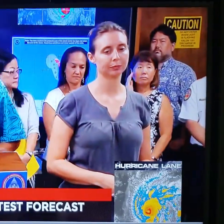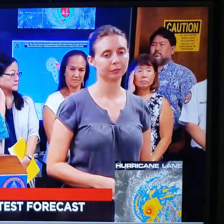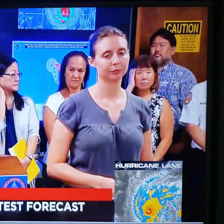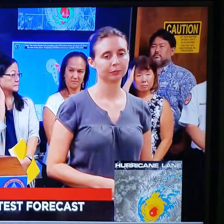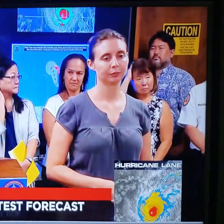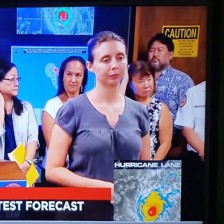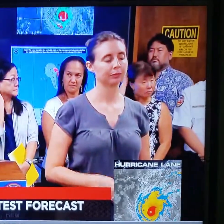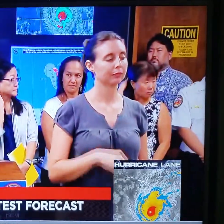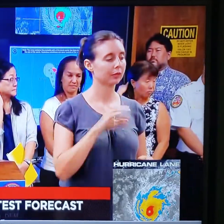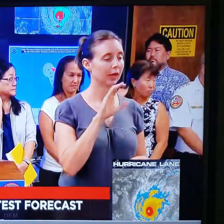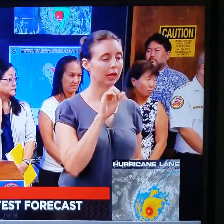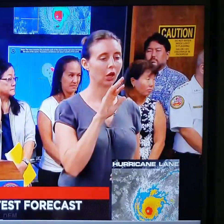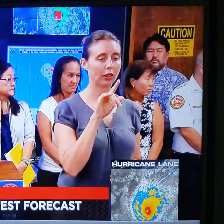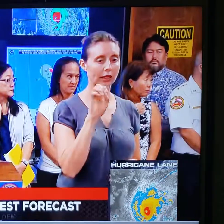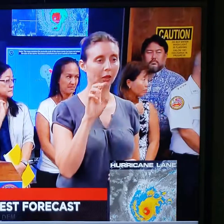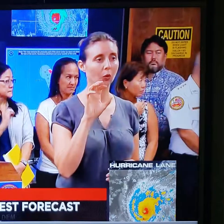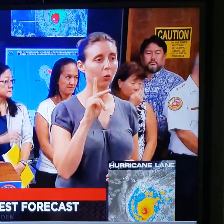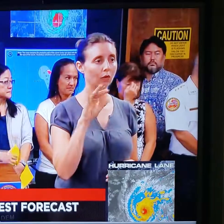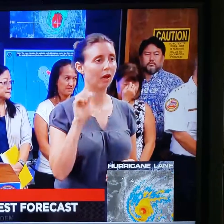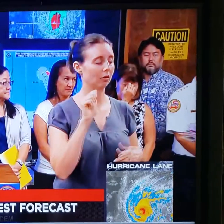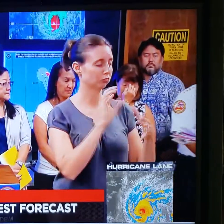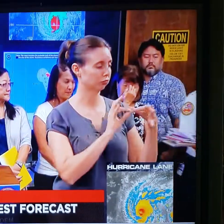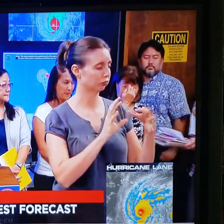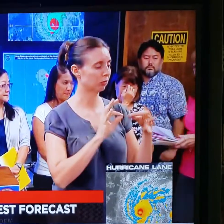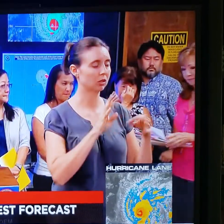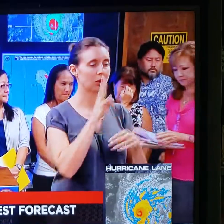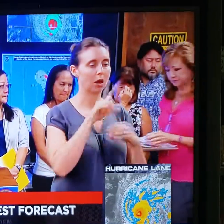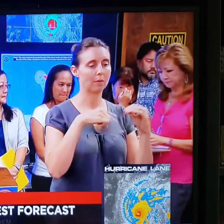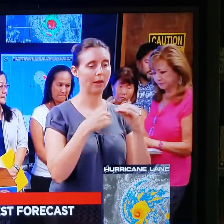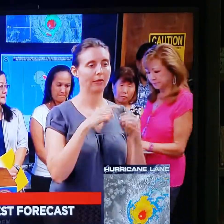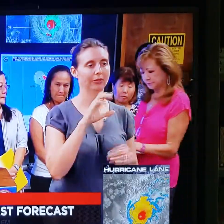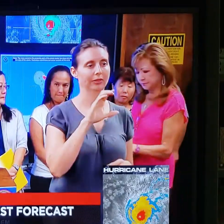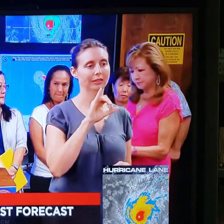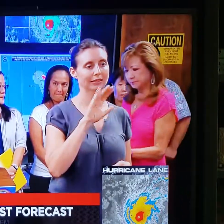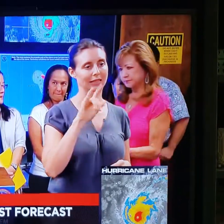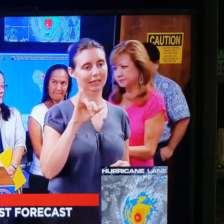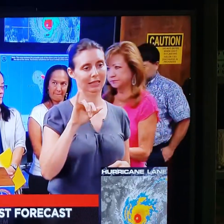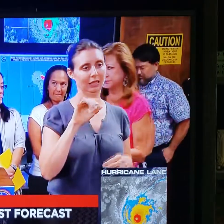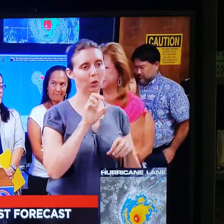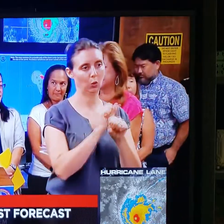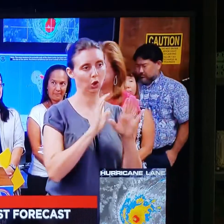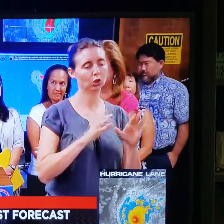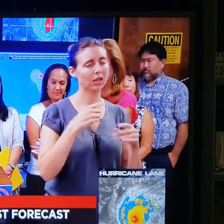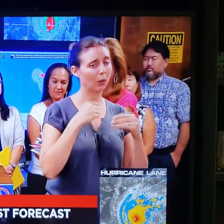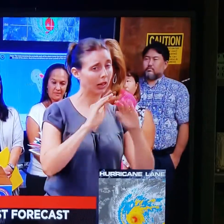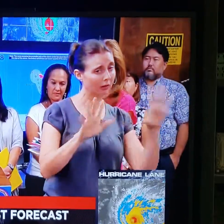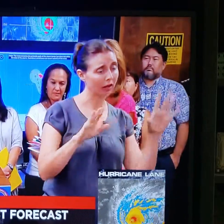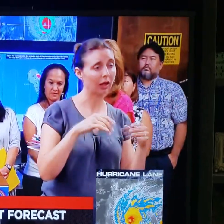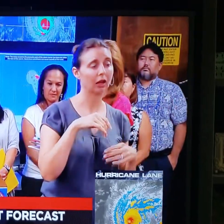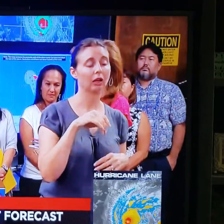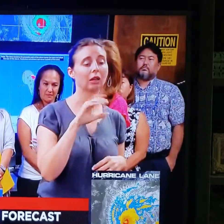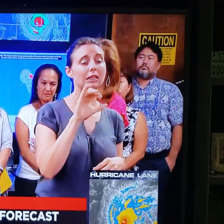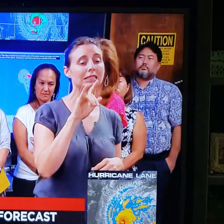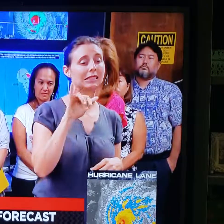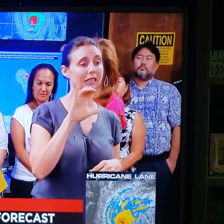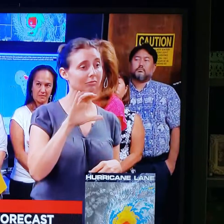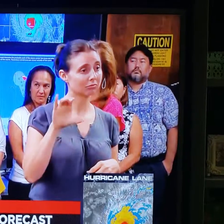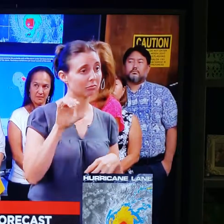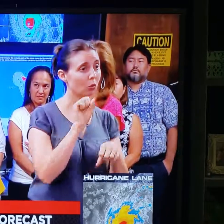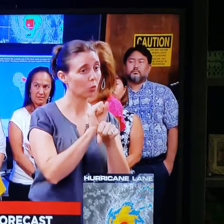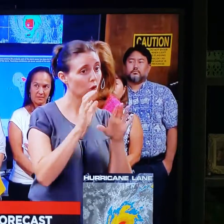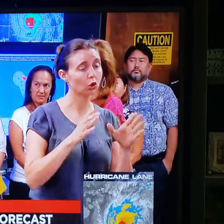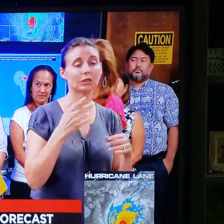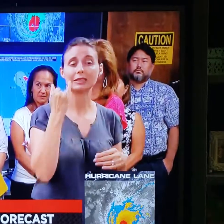I'd Caroline Kubo to come up and talk a about our city workers. And I did want to clarify, if I didn't make it clear enough, that our workers who are